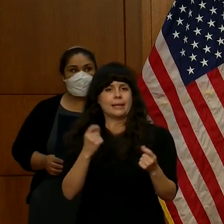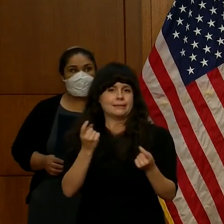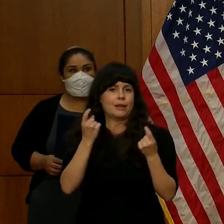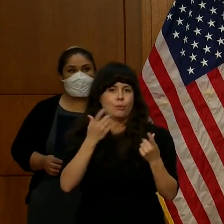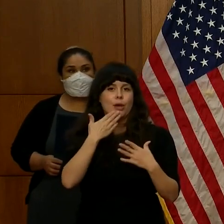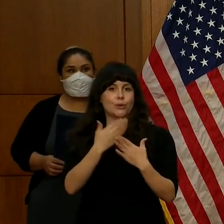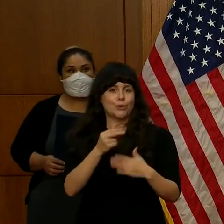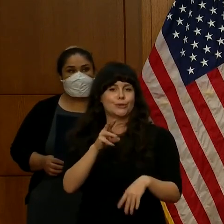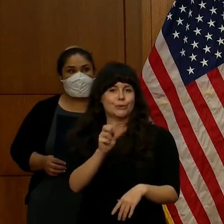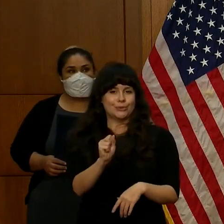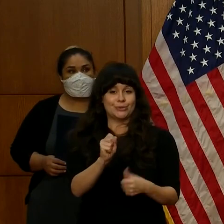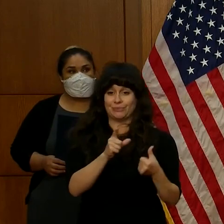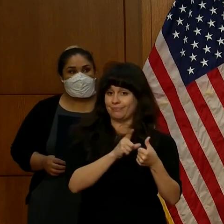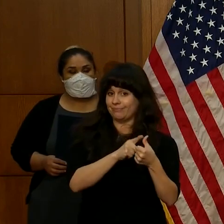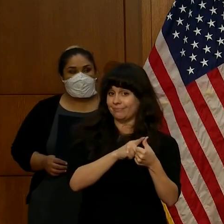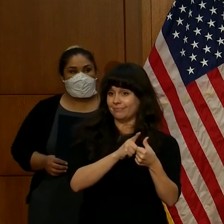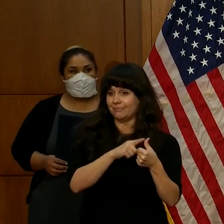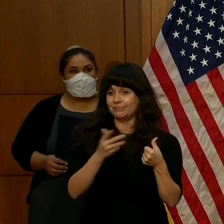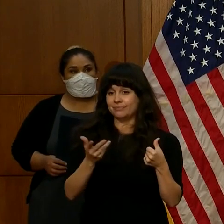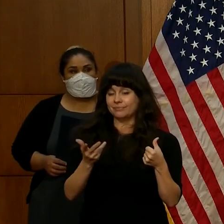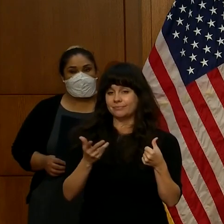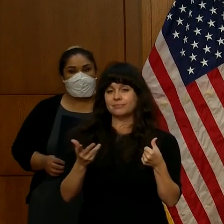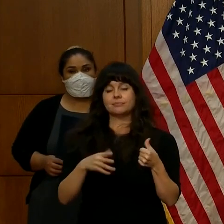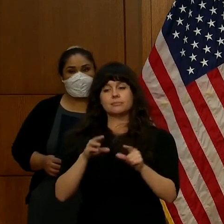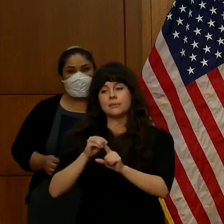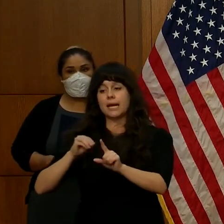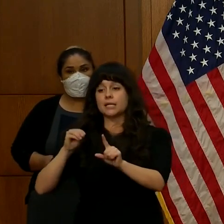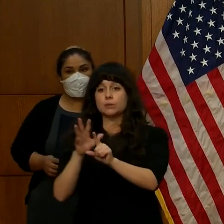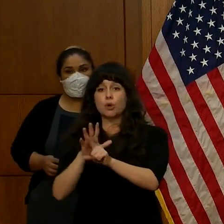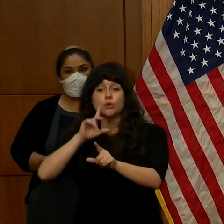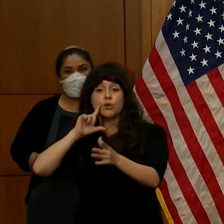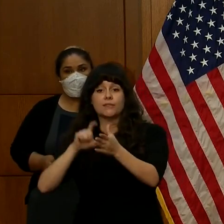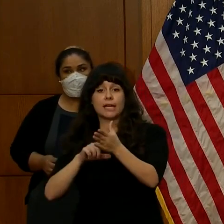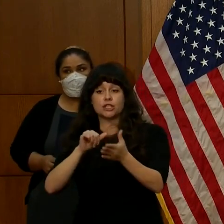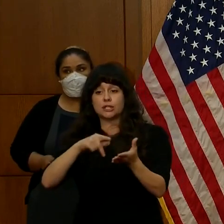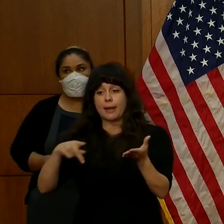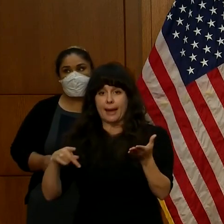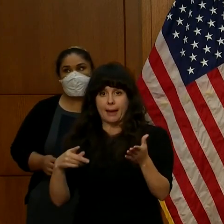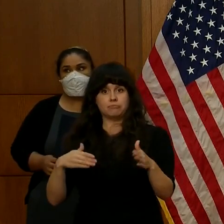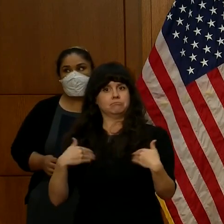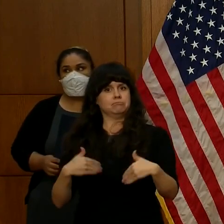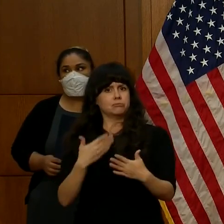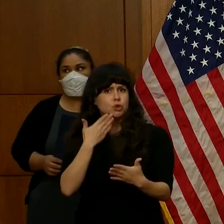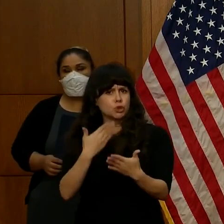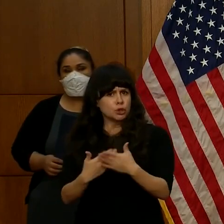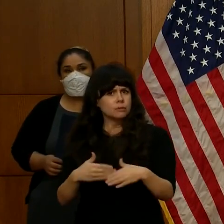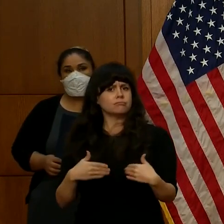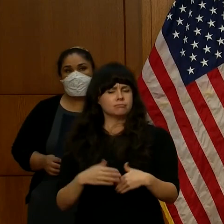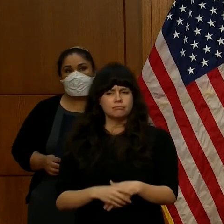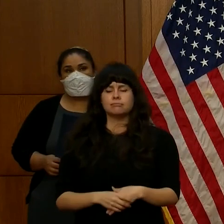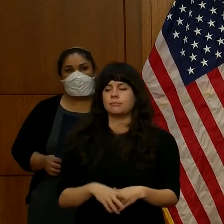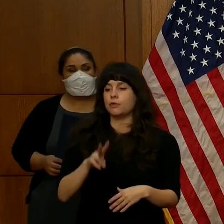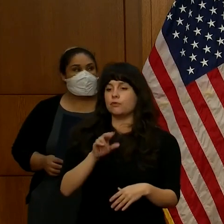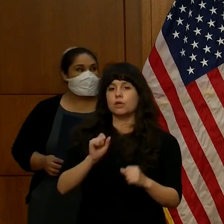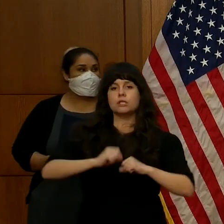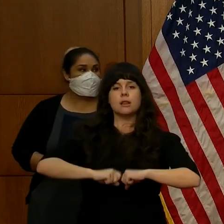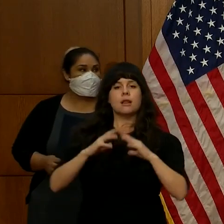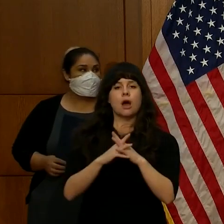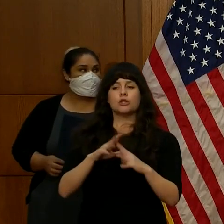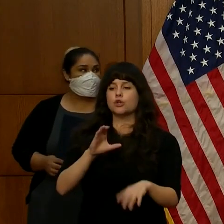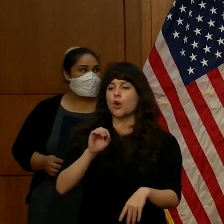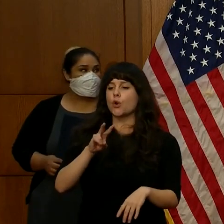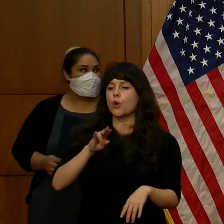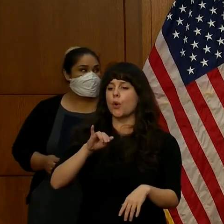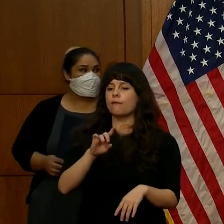news. First, our exposure notification app is performing well. Virginia launched COVID